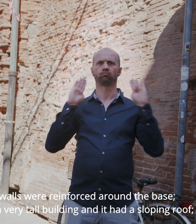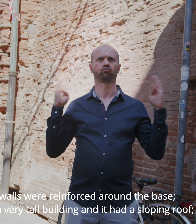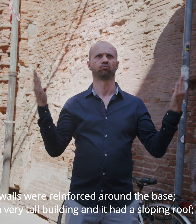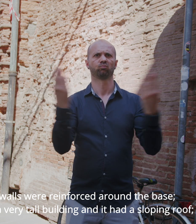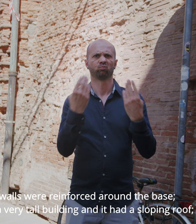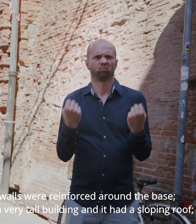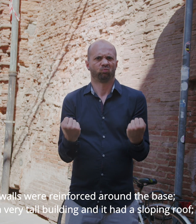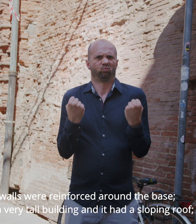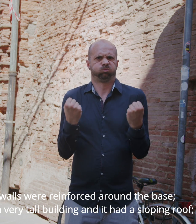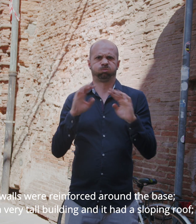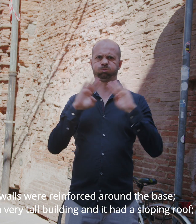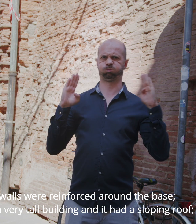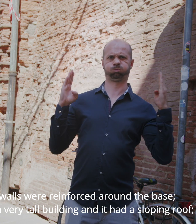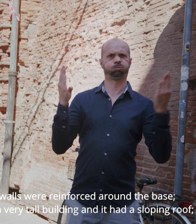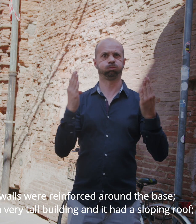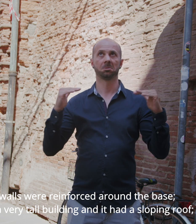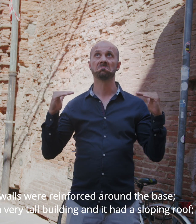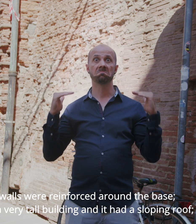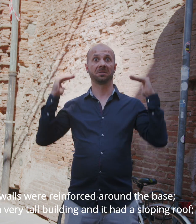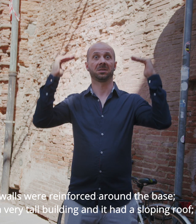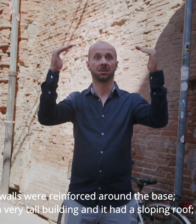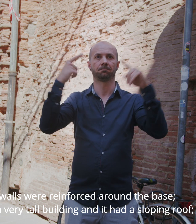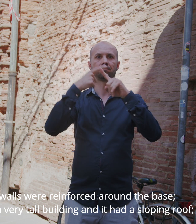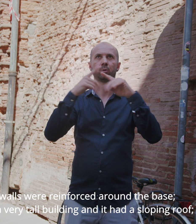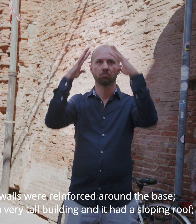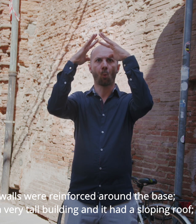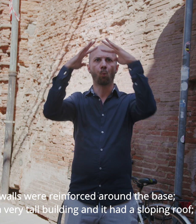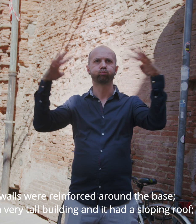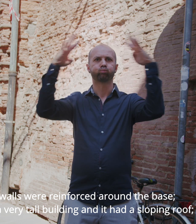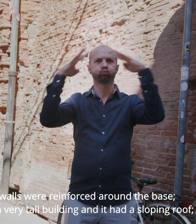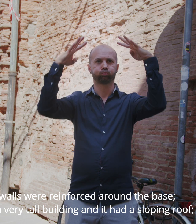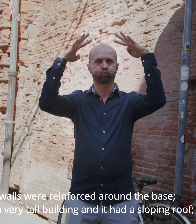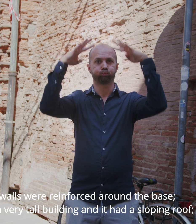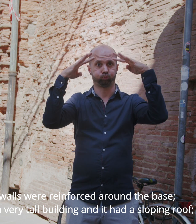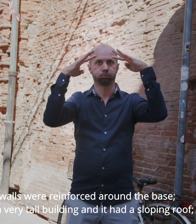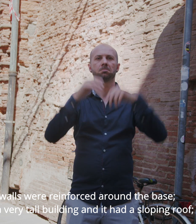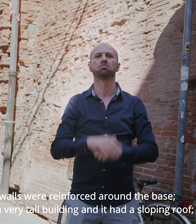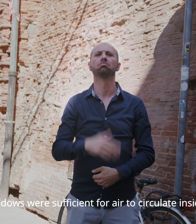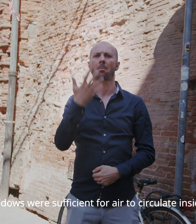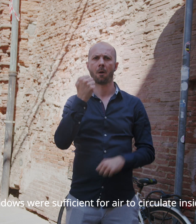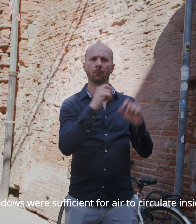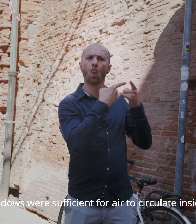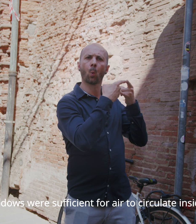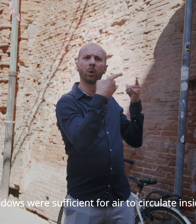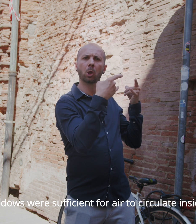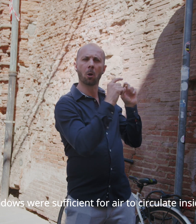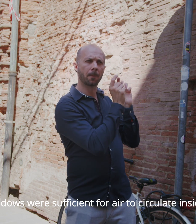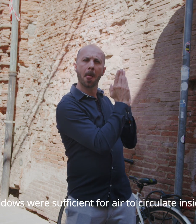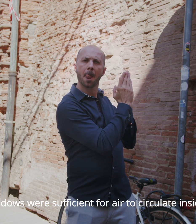reinforced around the base. It was a very tall building, and it had a sloping roof. Its few windows were